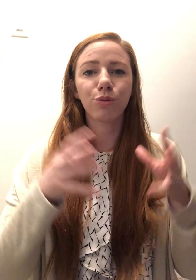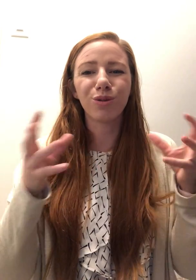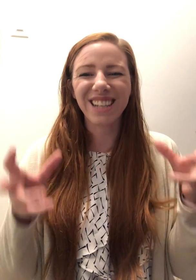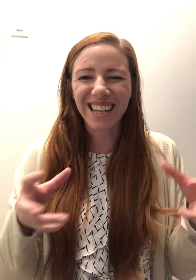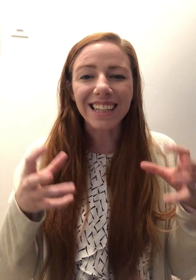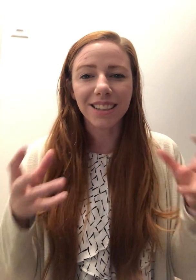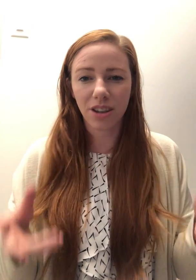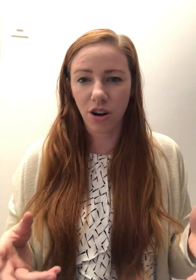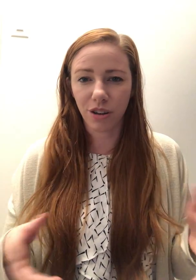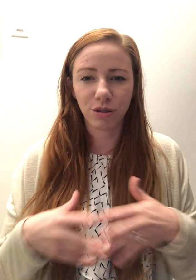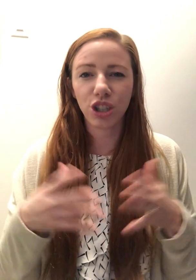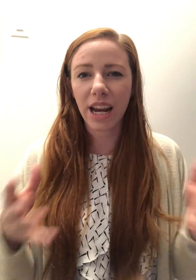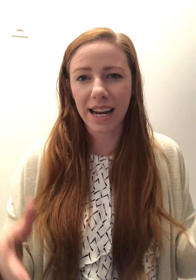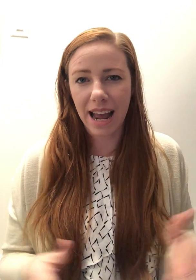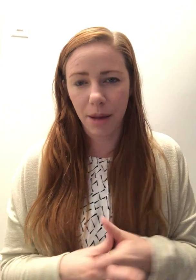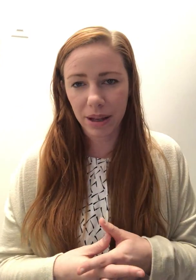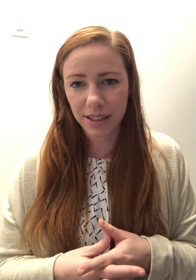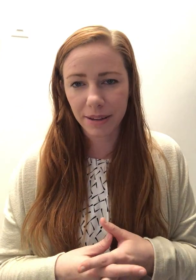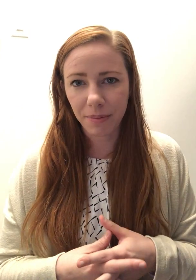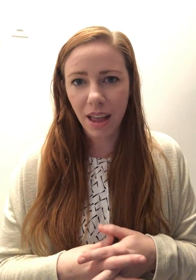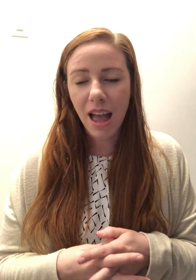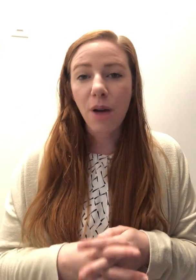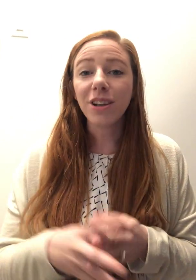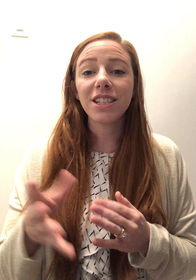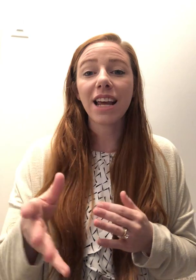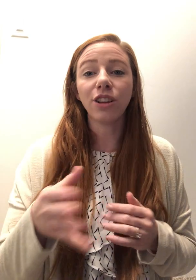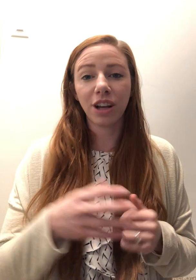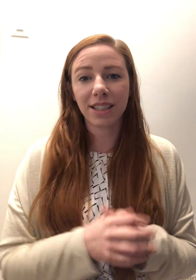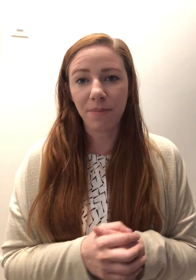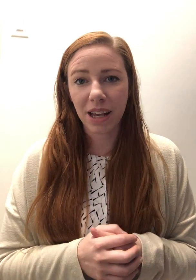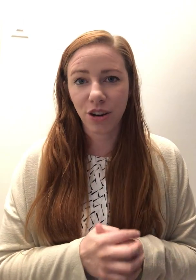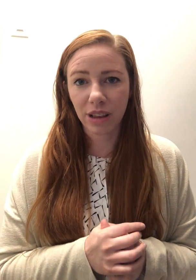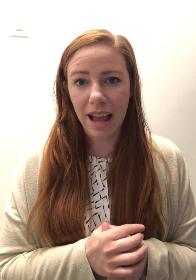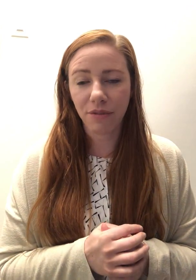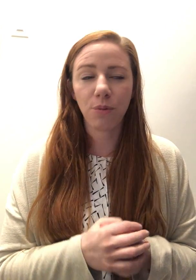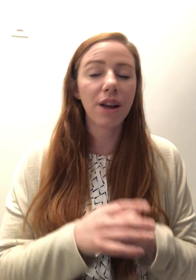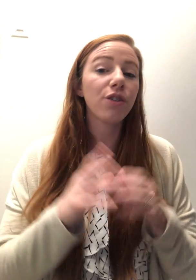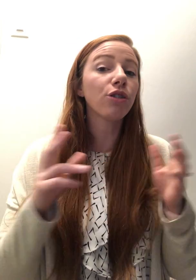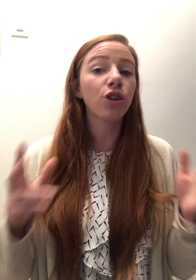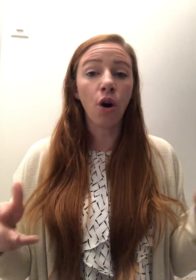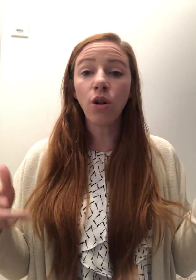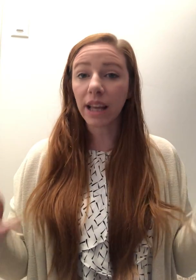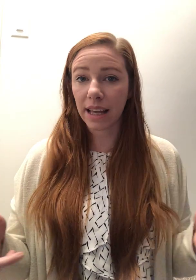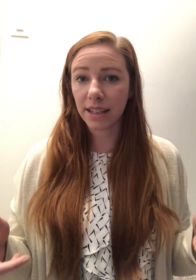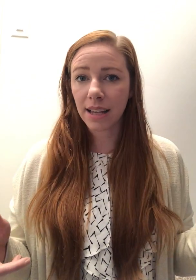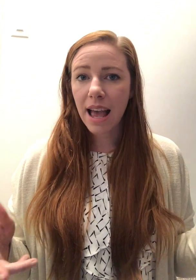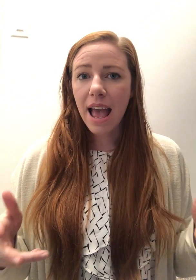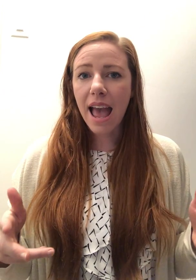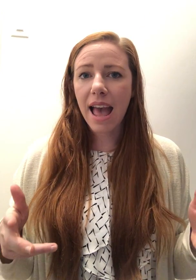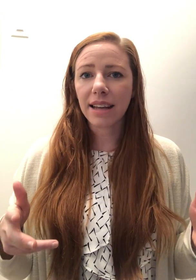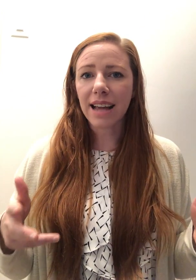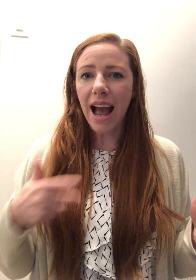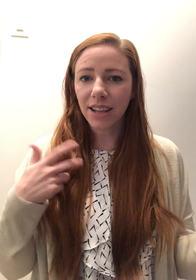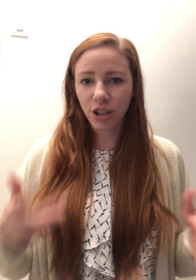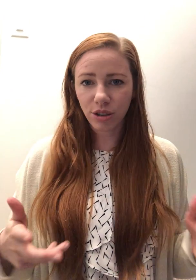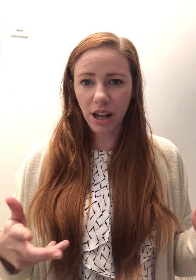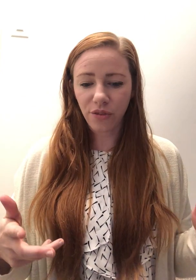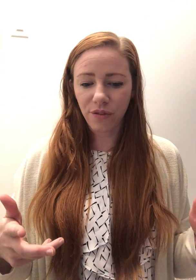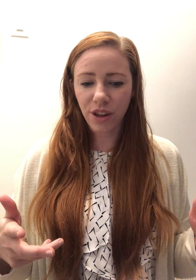routines are, those chain habits? I want to take a look at something in your life, whatever your goal is, and ask yourself if